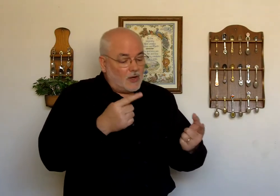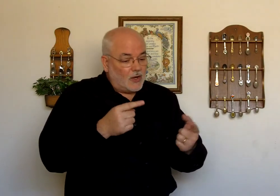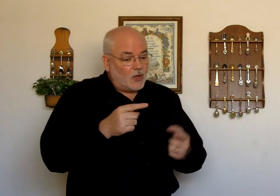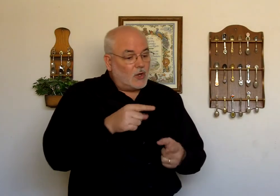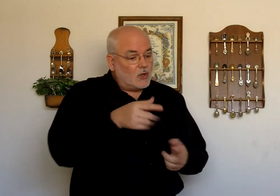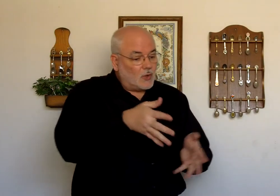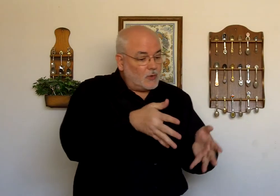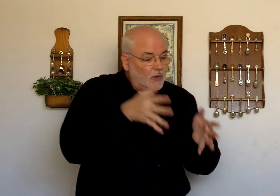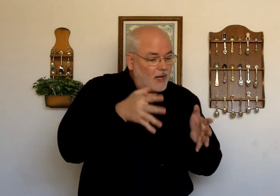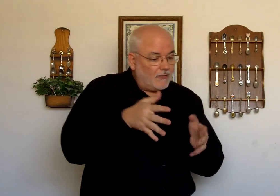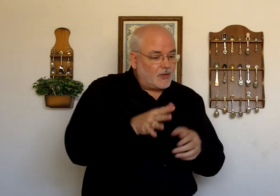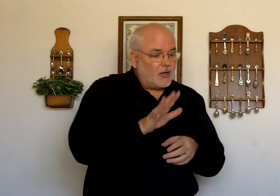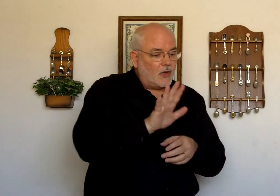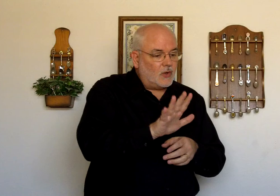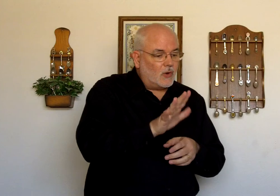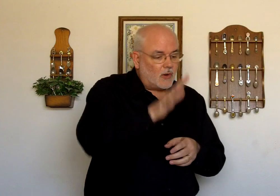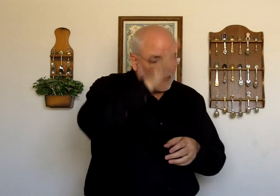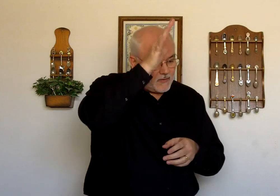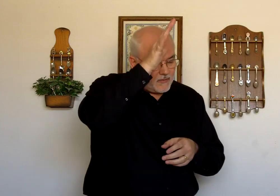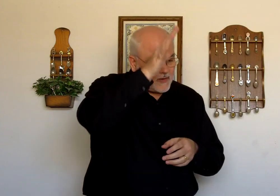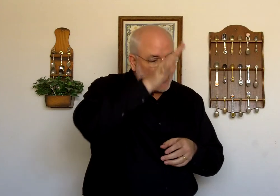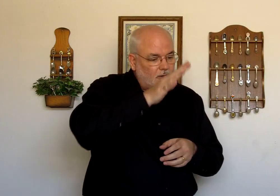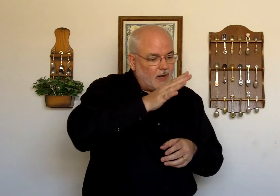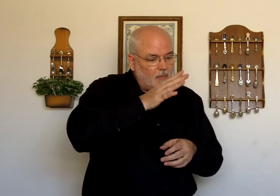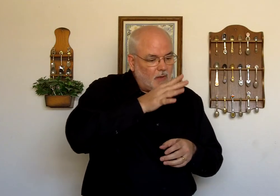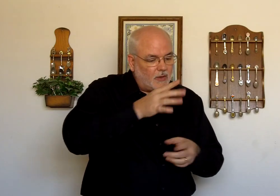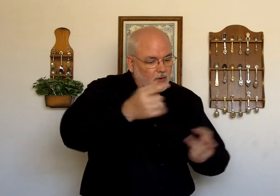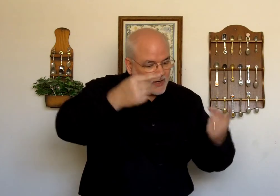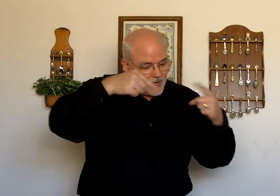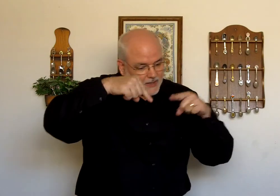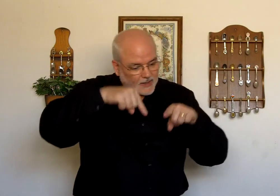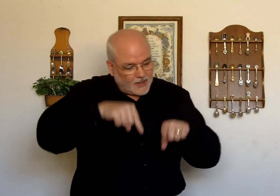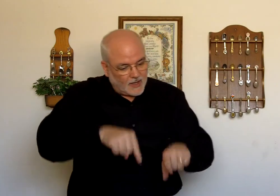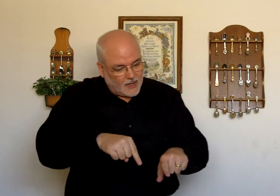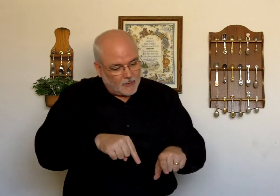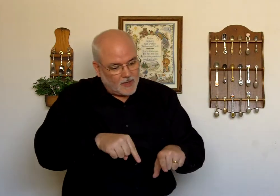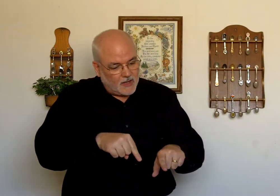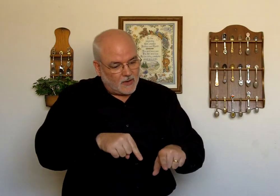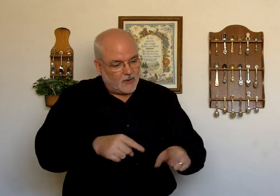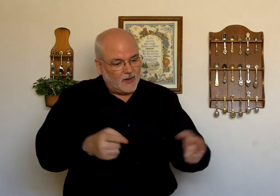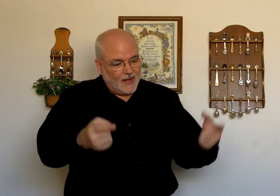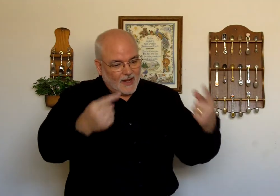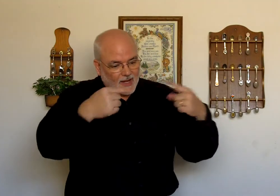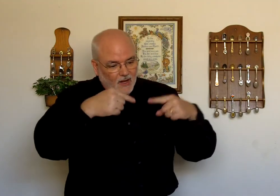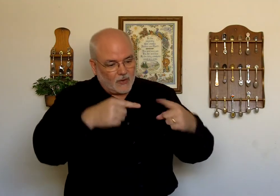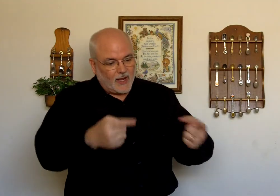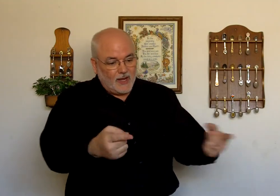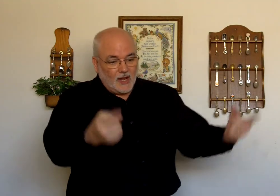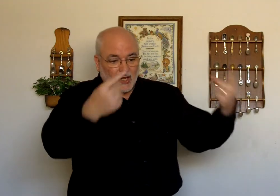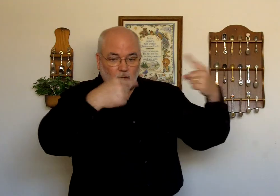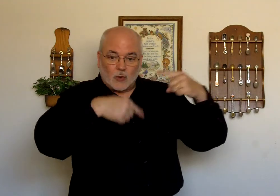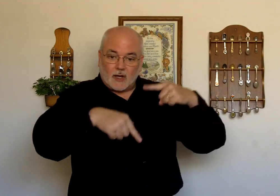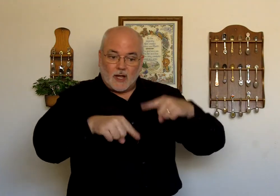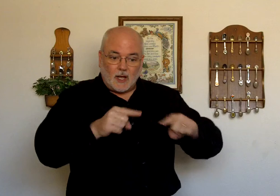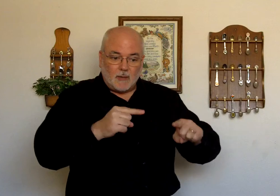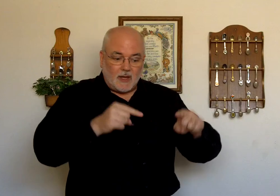So you left. Your. Father and mother. To come here. Okay. You're coming.